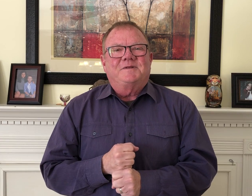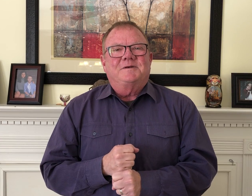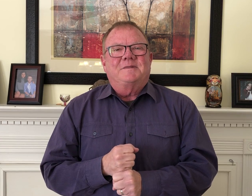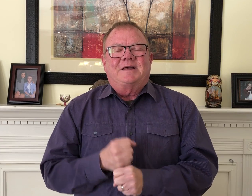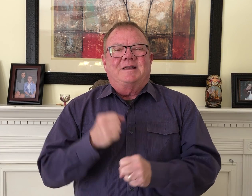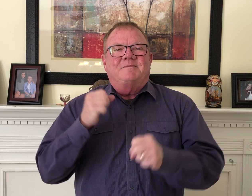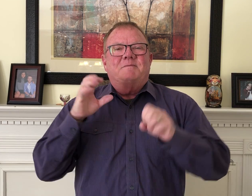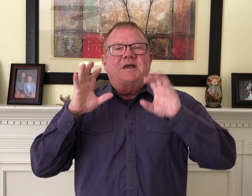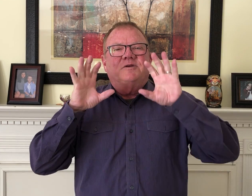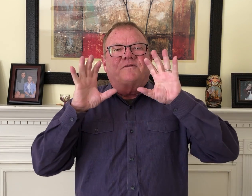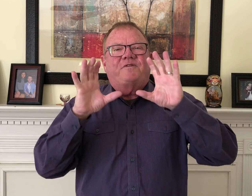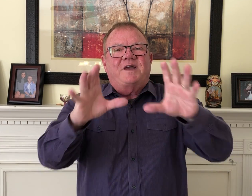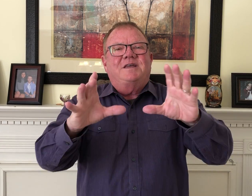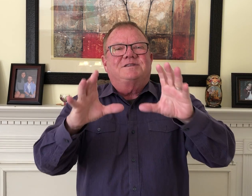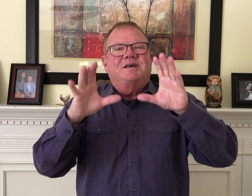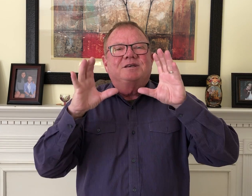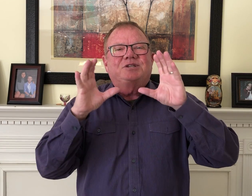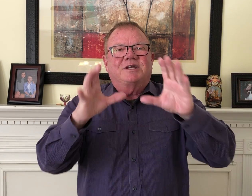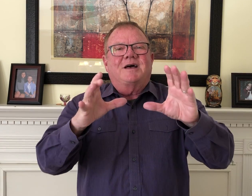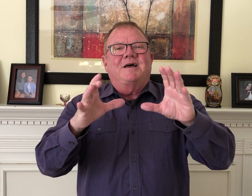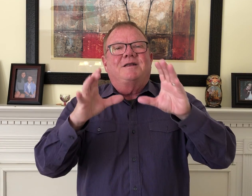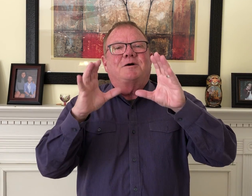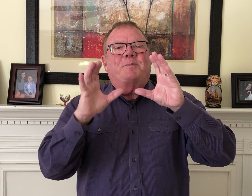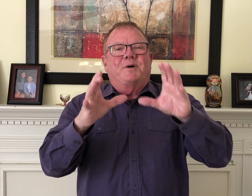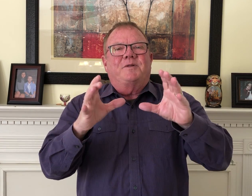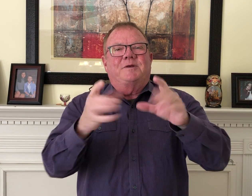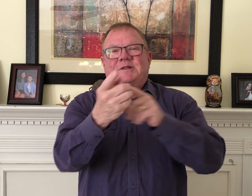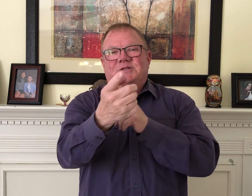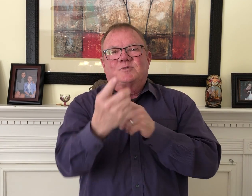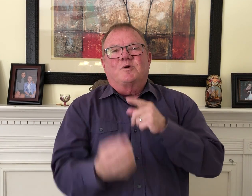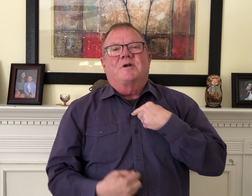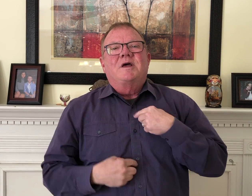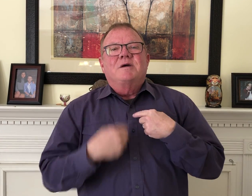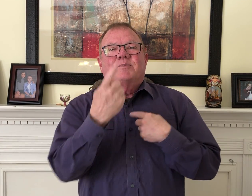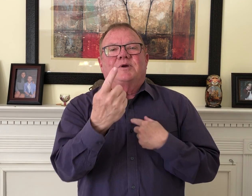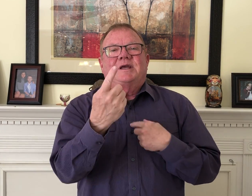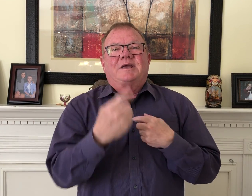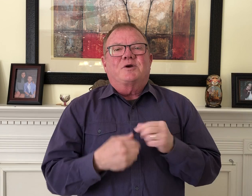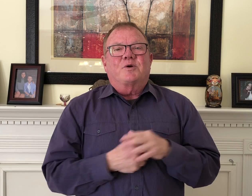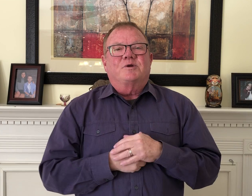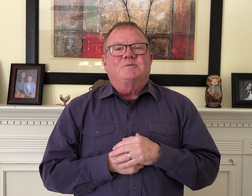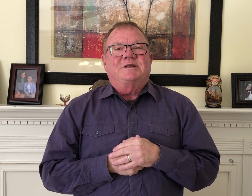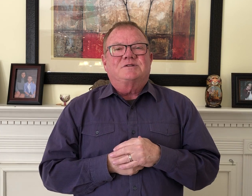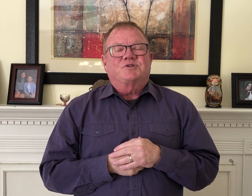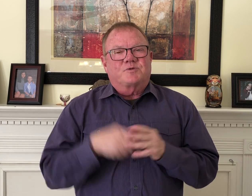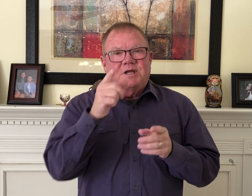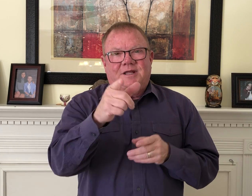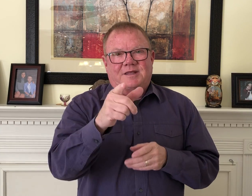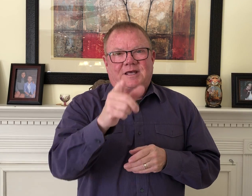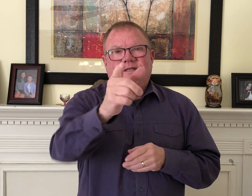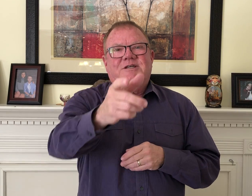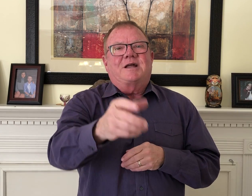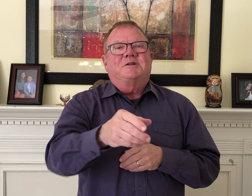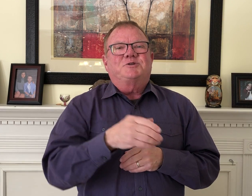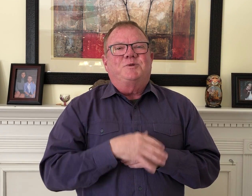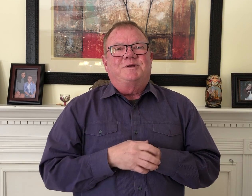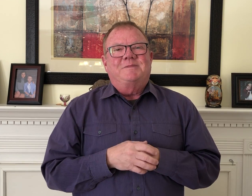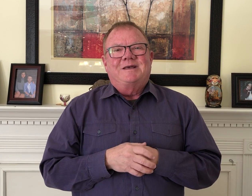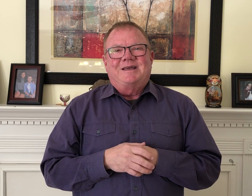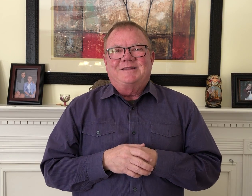them. And may your face shine upon them. And this word bring encouragement and strength and challenge to them in